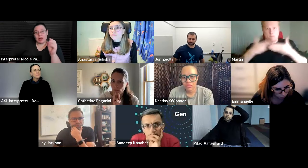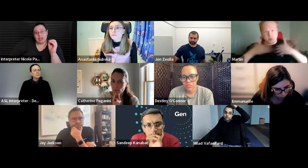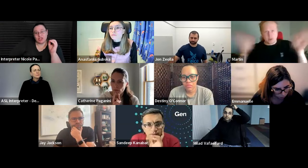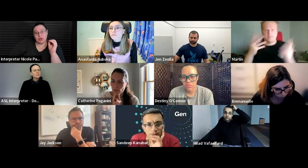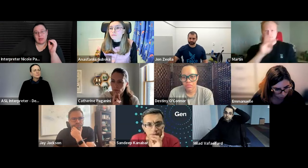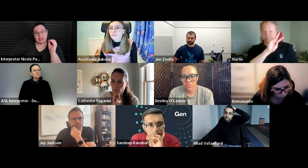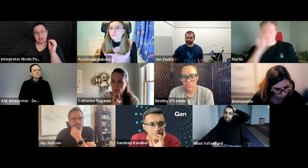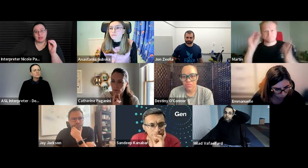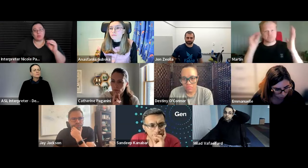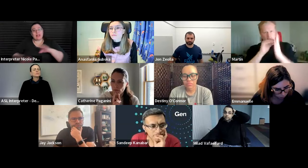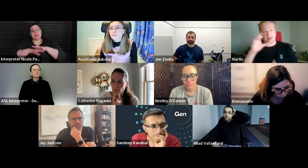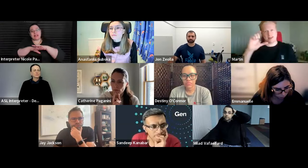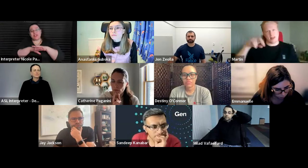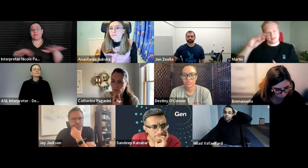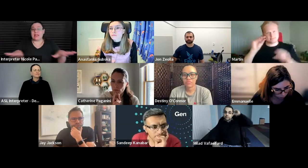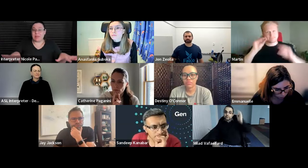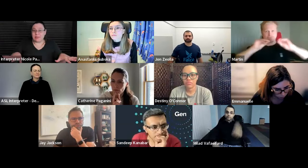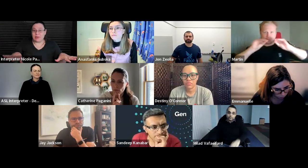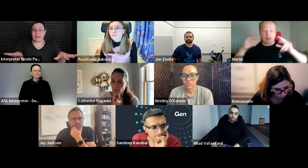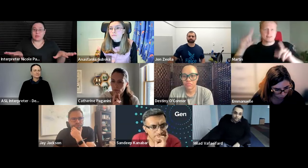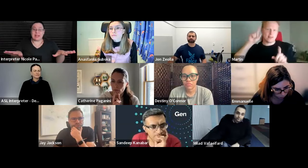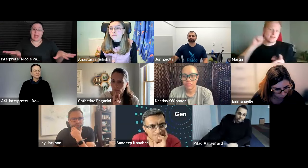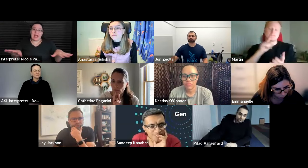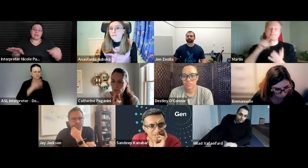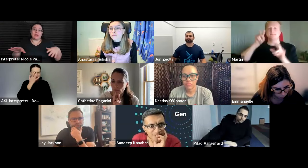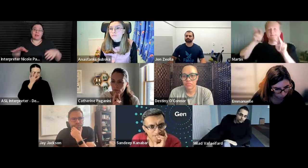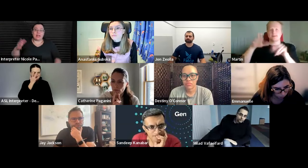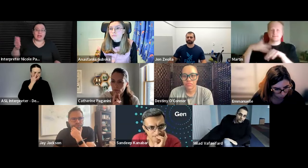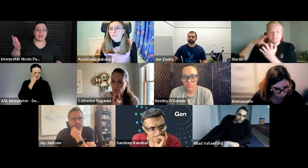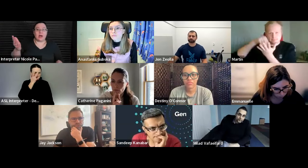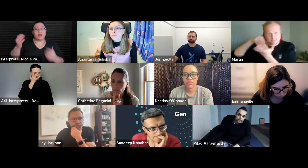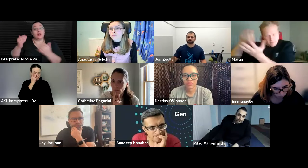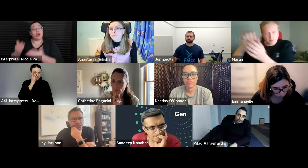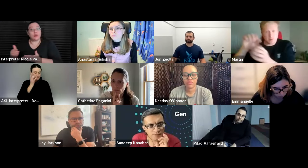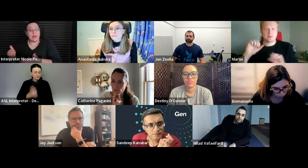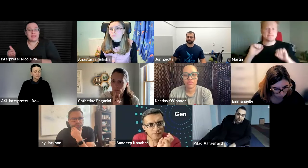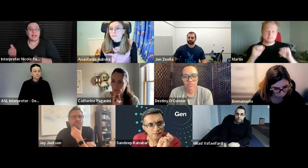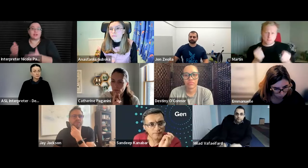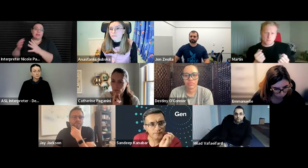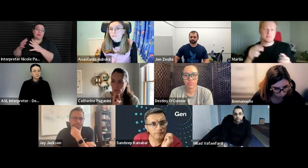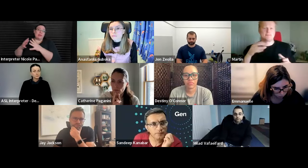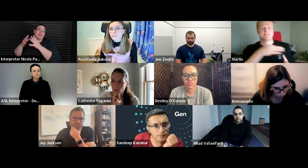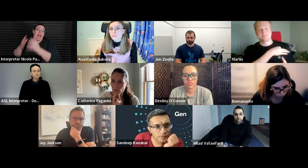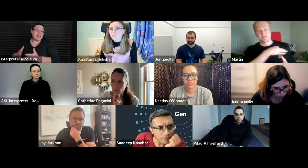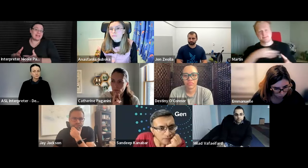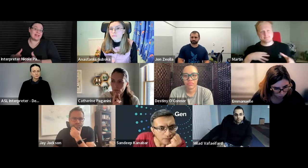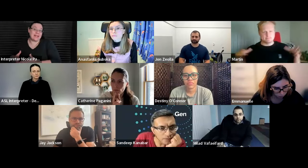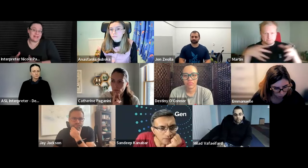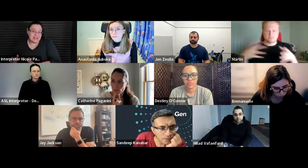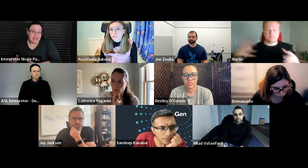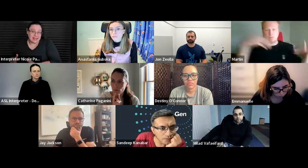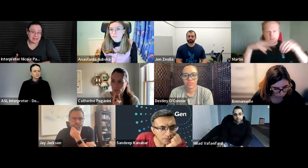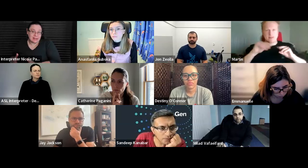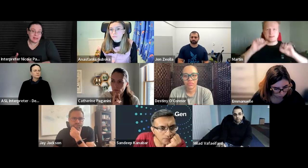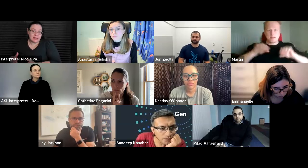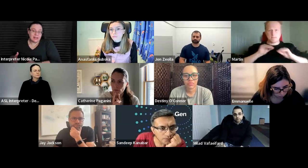we want to make sure we want to teach as many people as we can so like putting on on a larger website so people are able to access